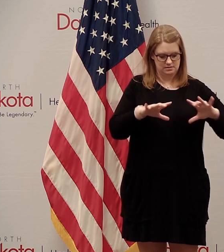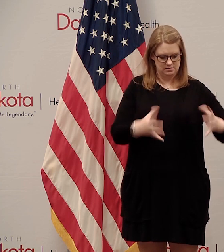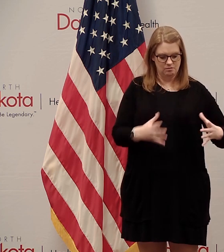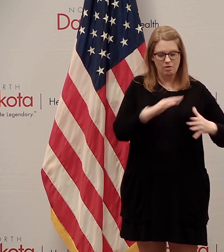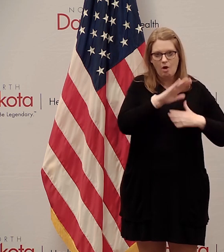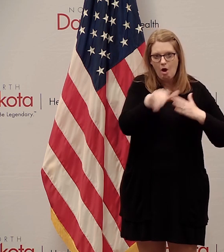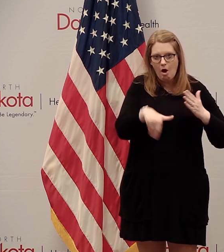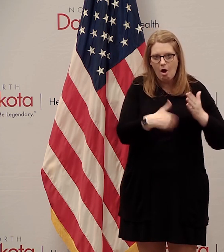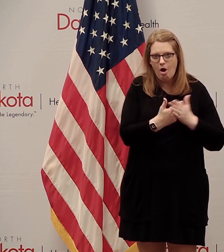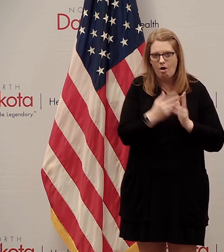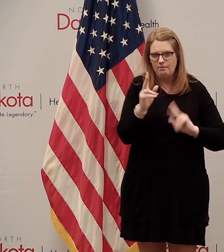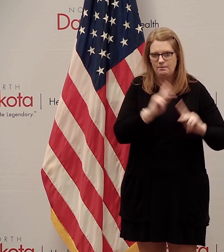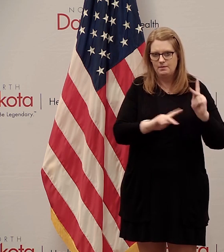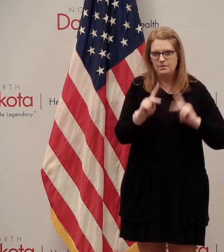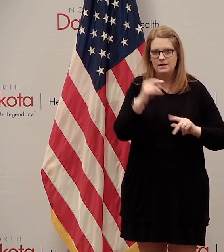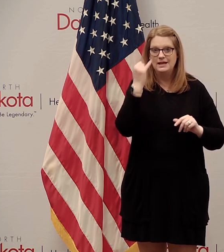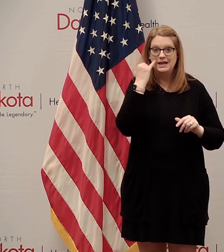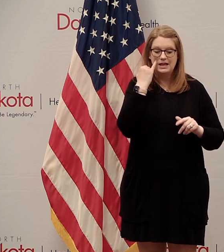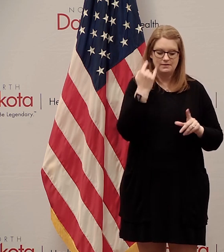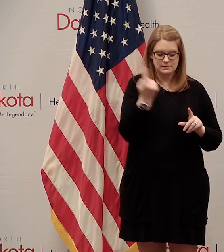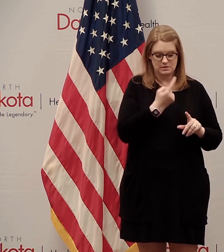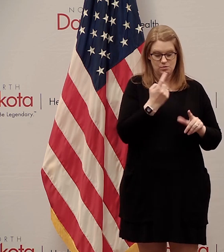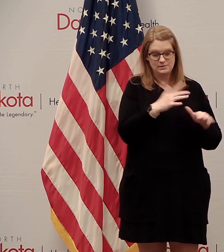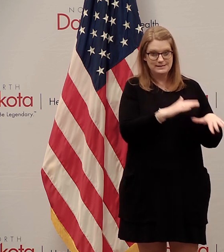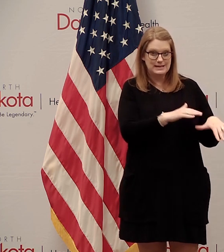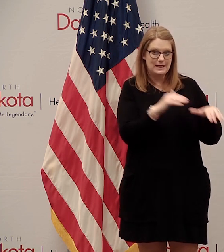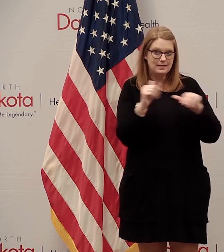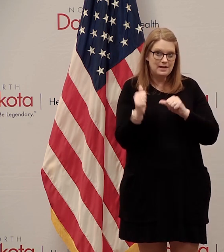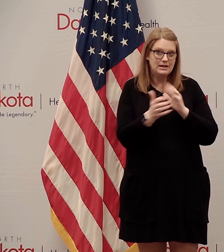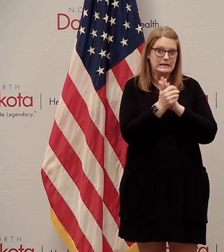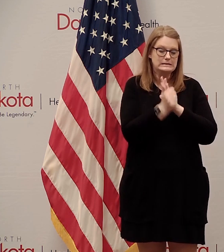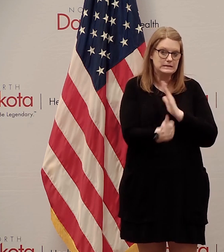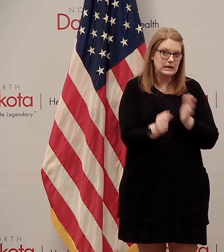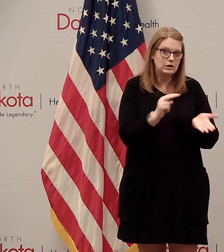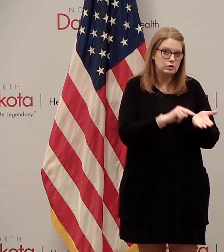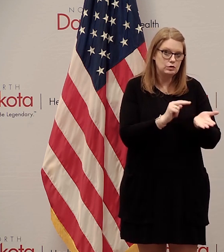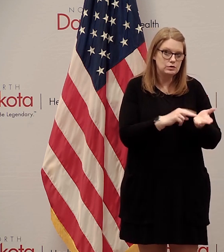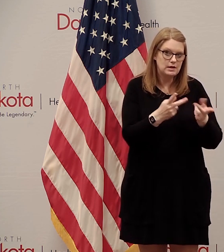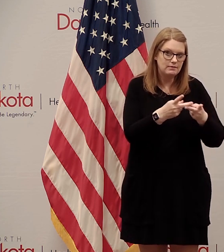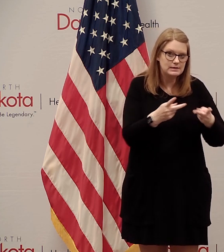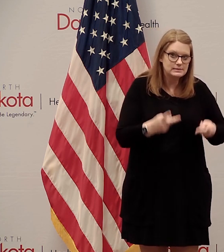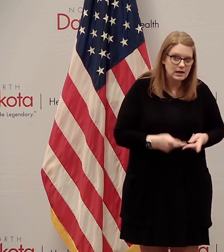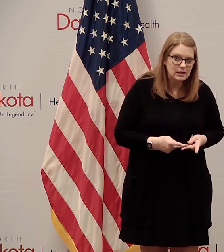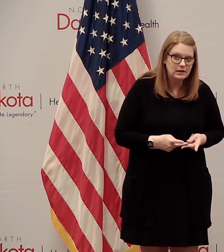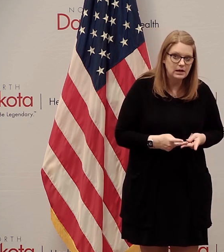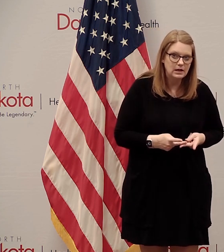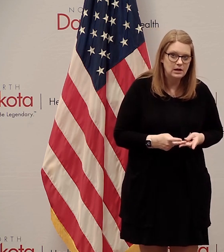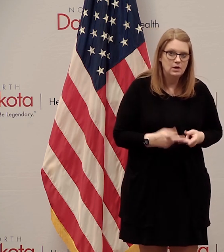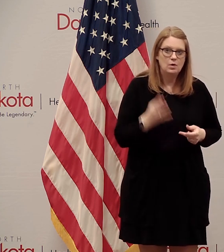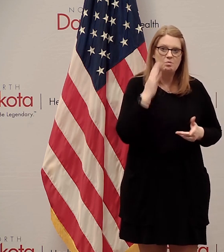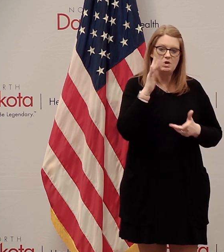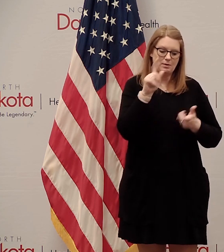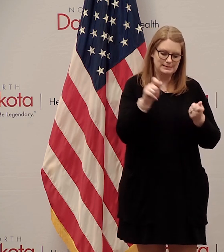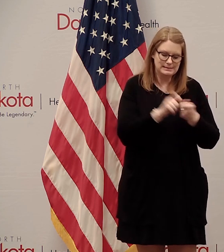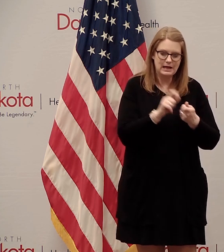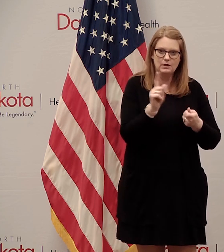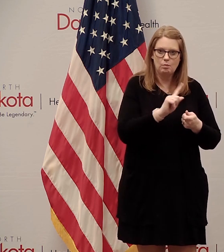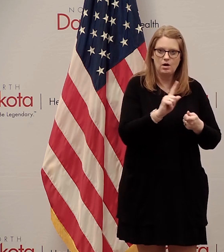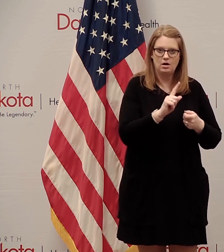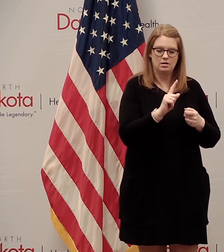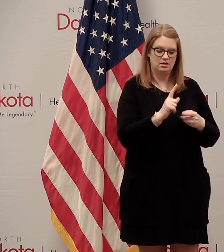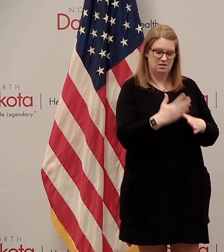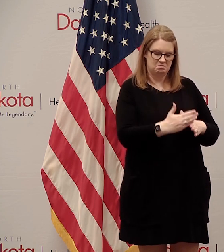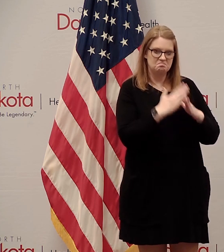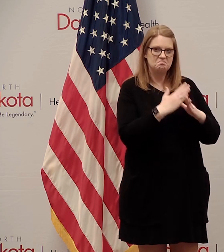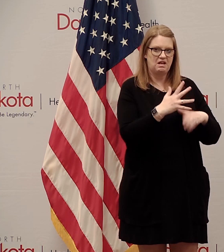populations when an individual is leaving a skilled nursing facility or other congregate housing we know exactly where they are and they have the protections